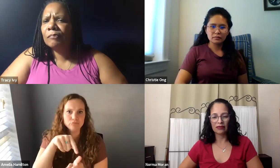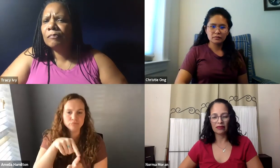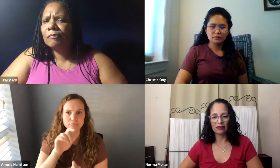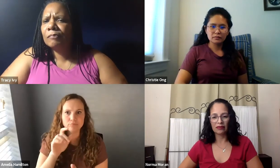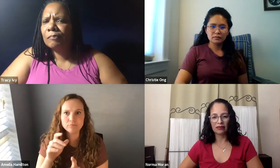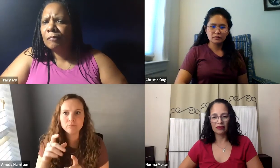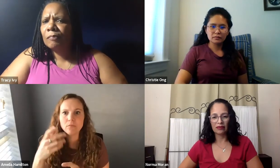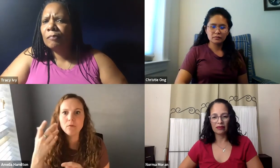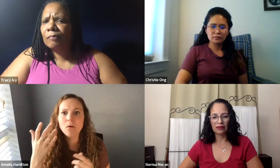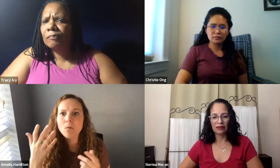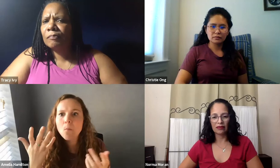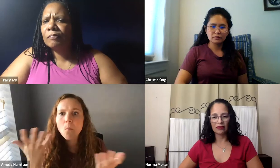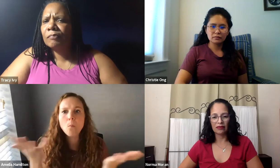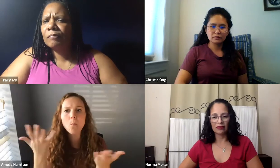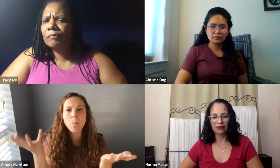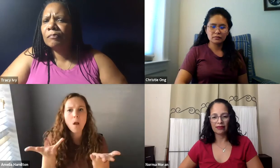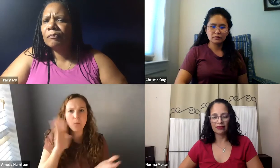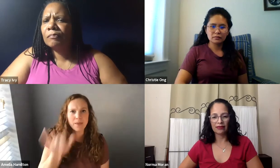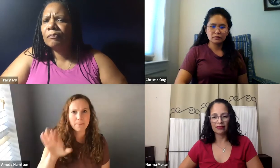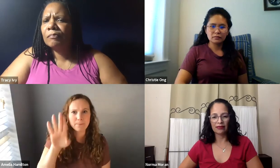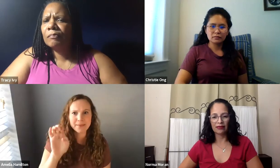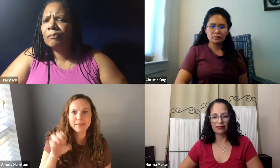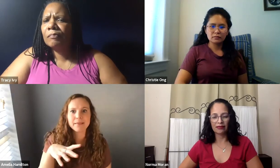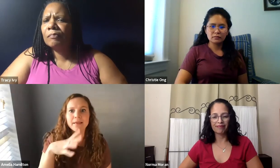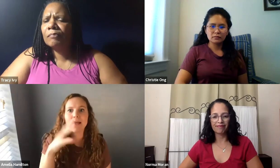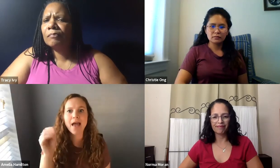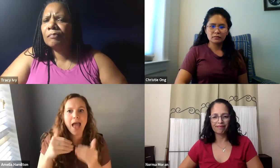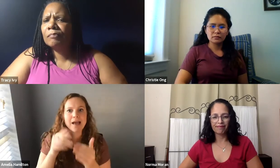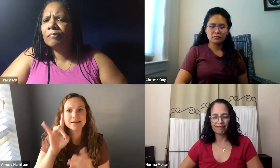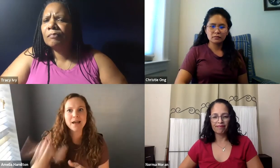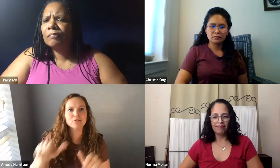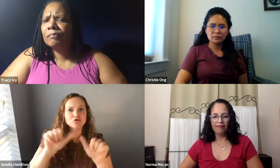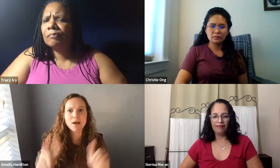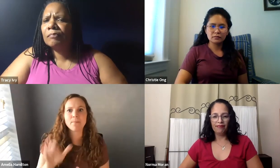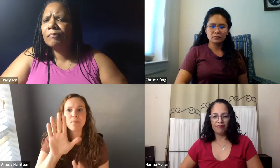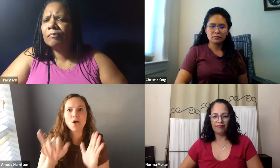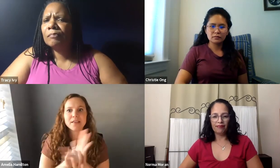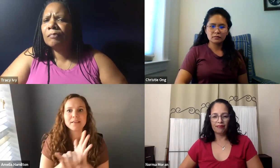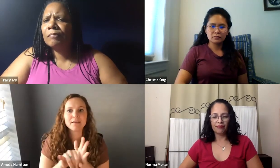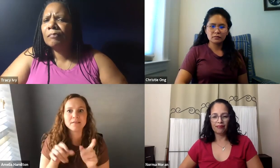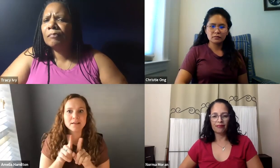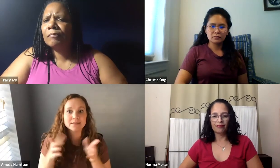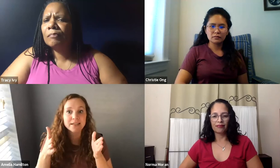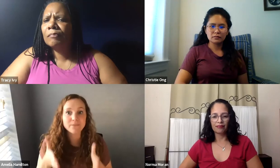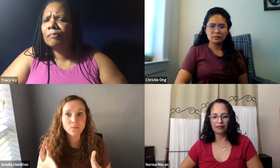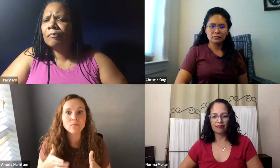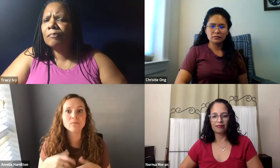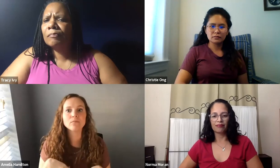NTID and RIT during your college career, what would that changing point be? And how did that shape